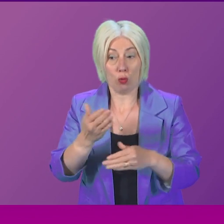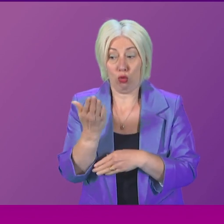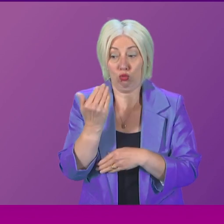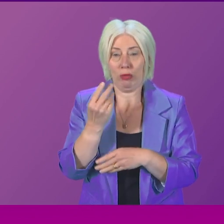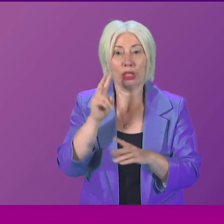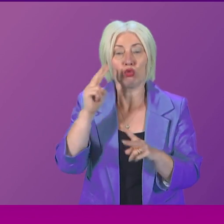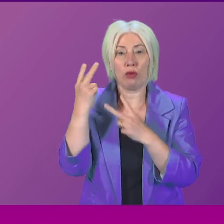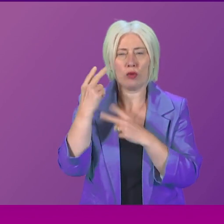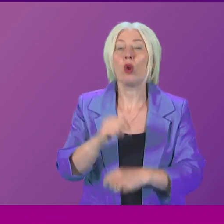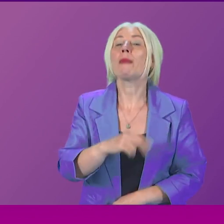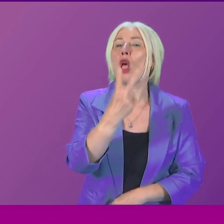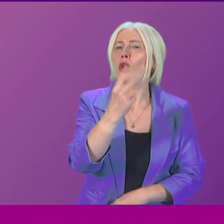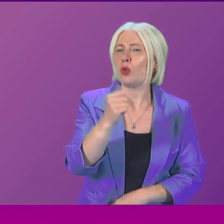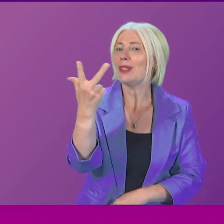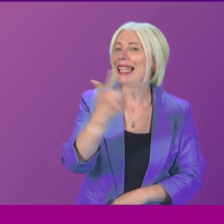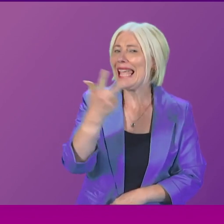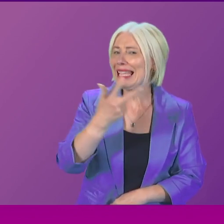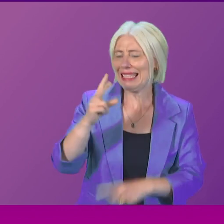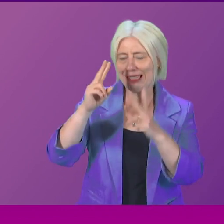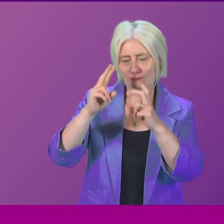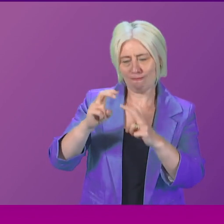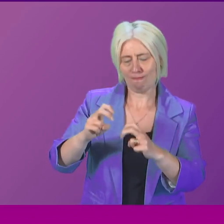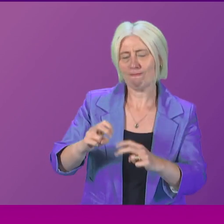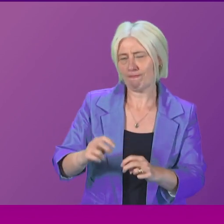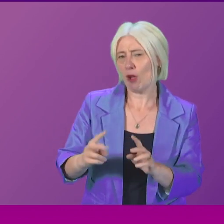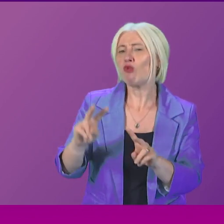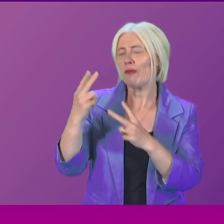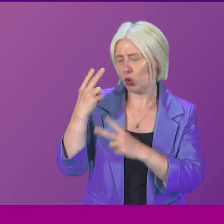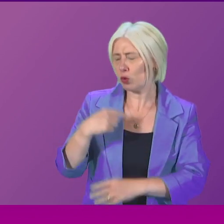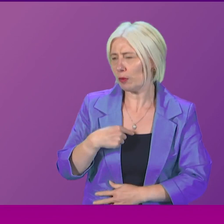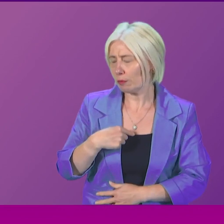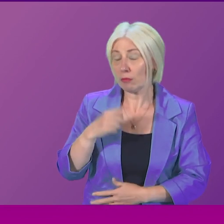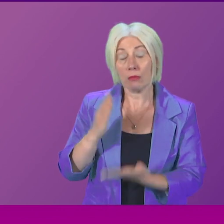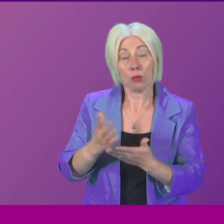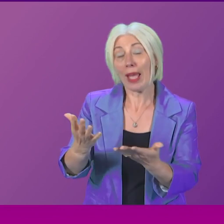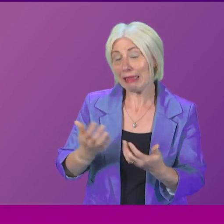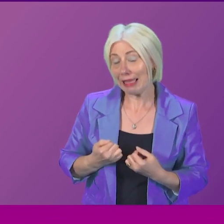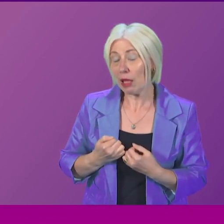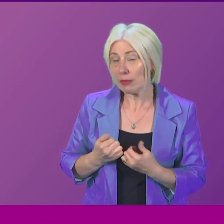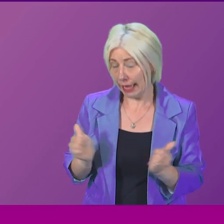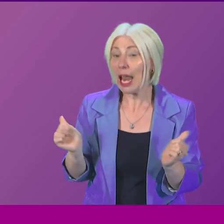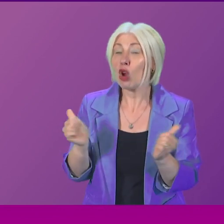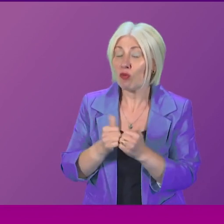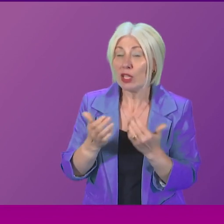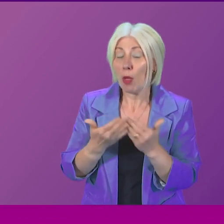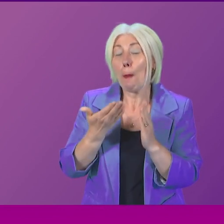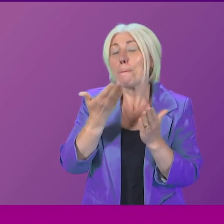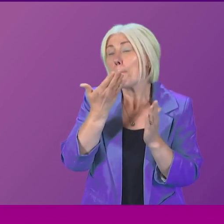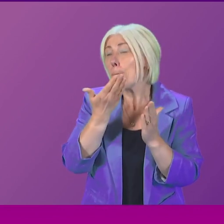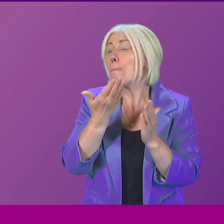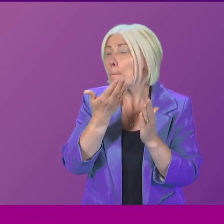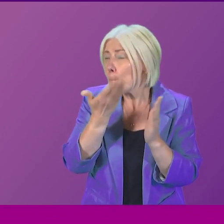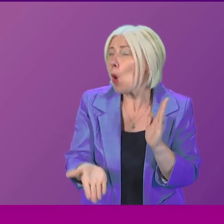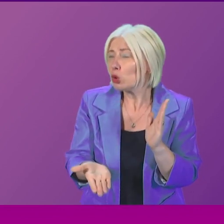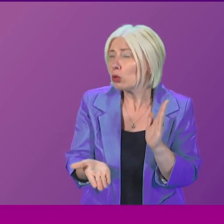In terms of the 2018 investigative review, we did accept and agreed with the vast majority of